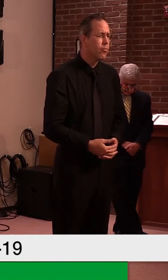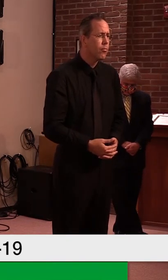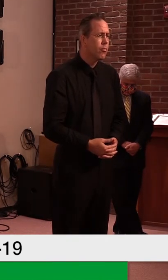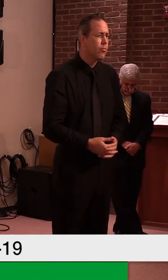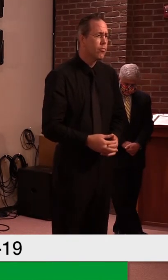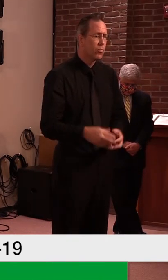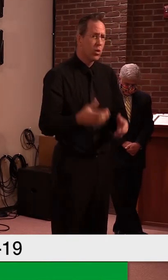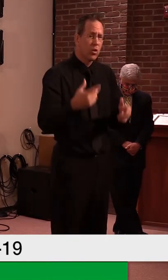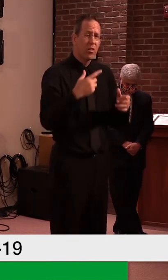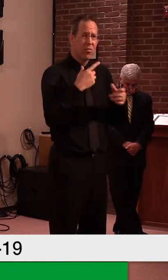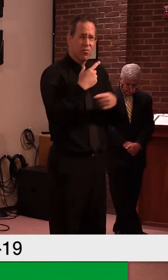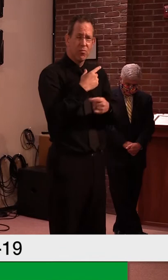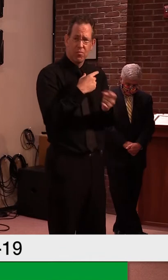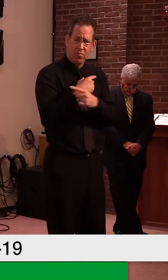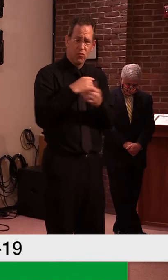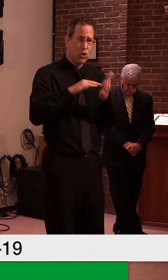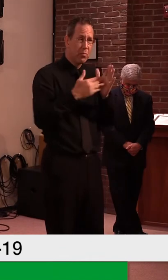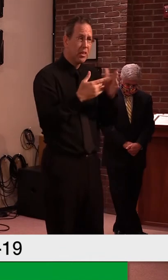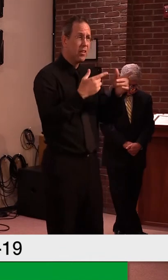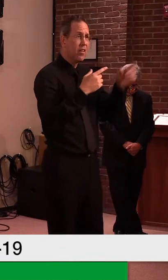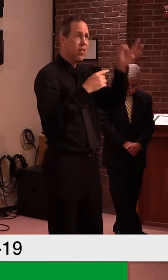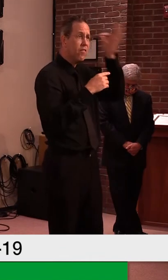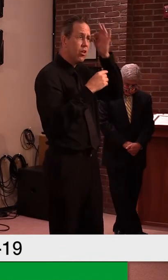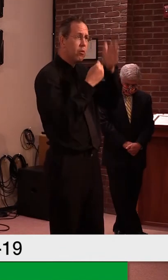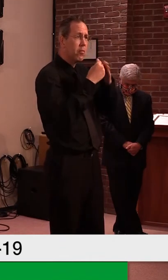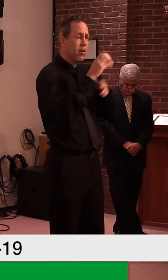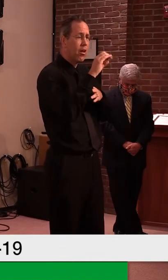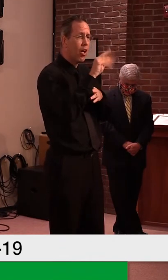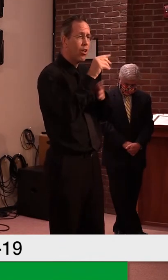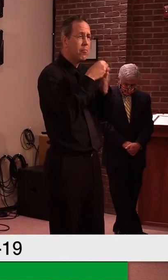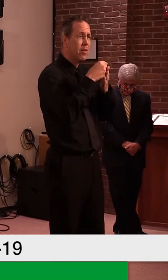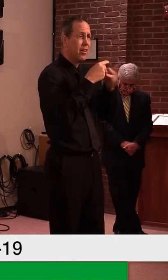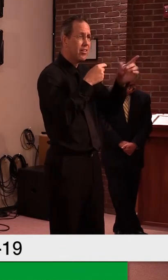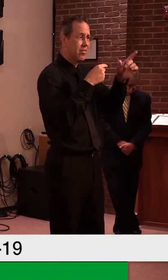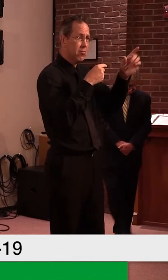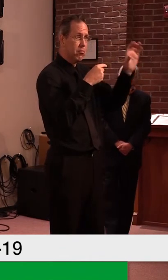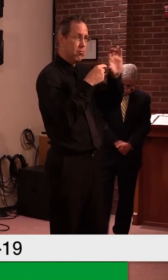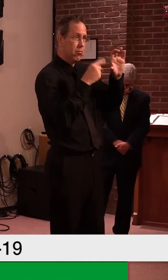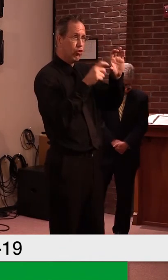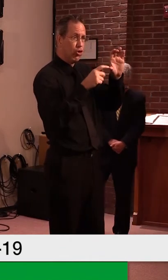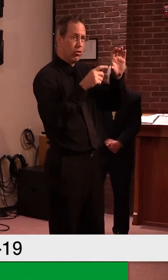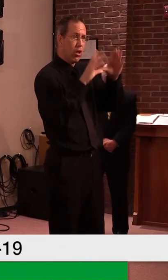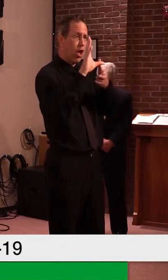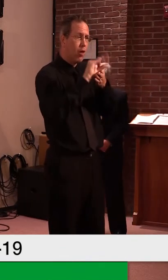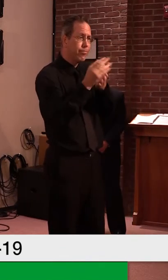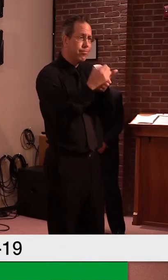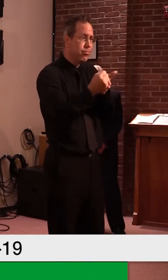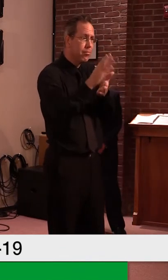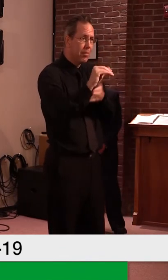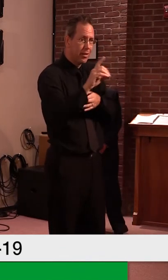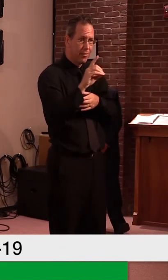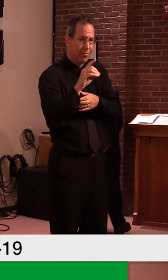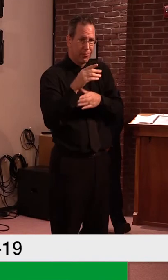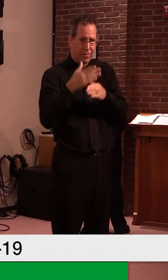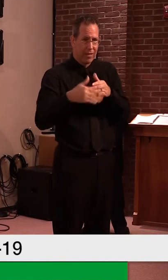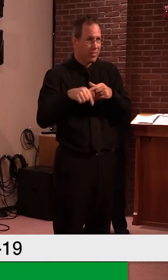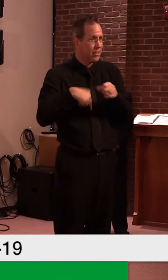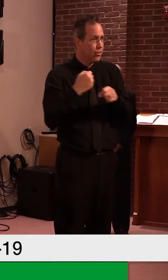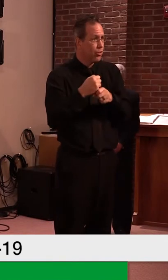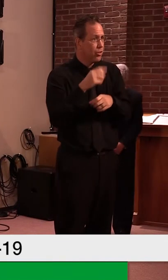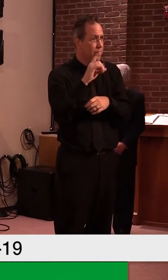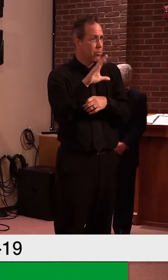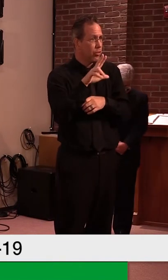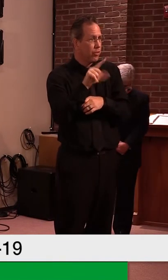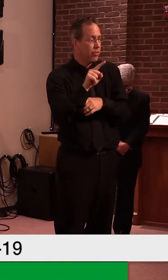Yeah, that, that's part of the flexibility that I'm talking about. It's not just about whether you can utilize the money for, for budgetary purposes, but,